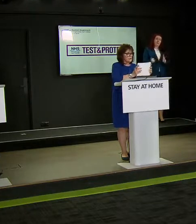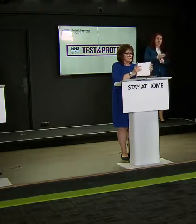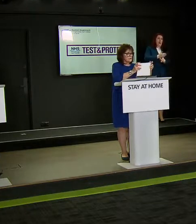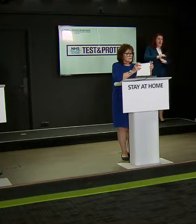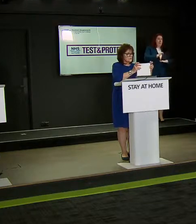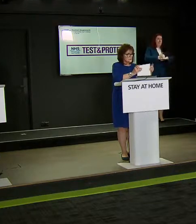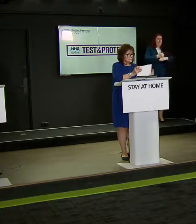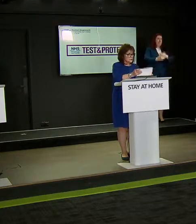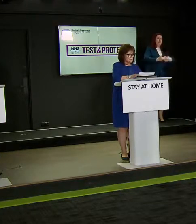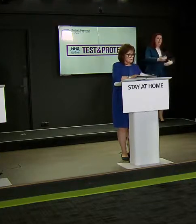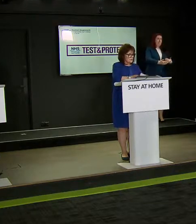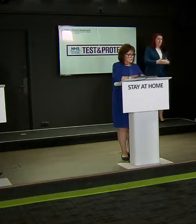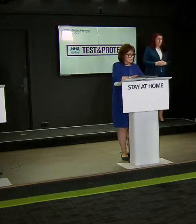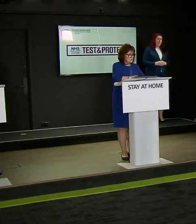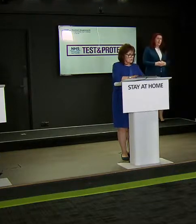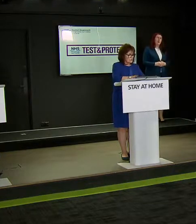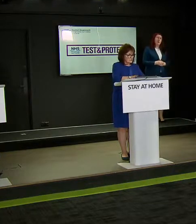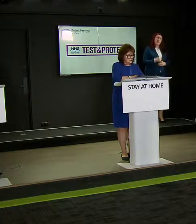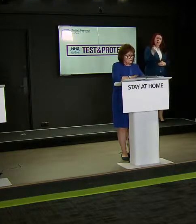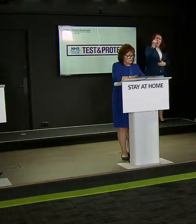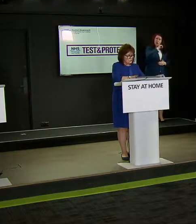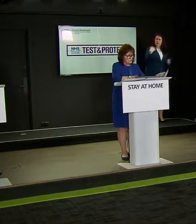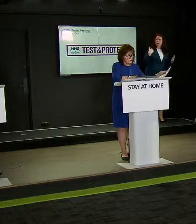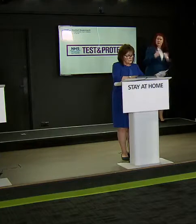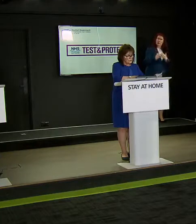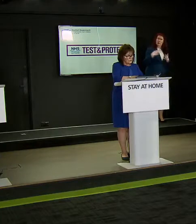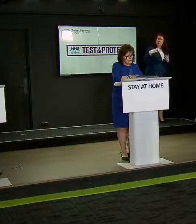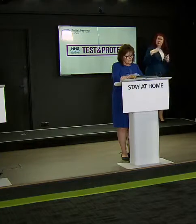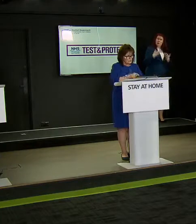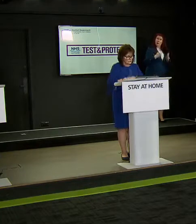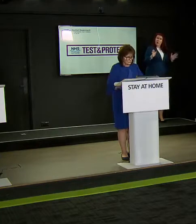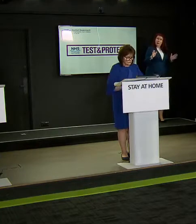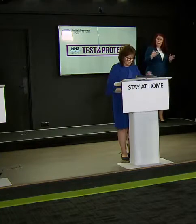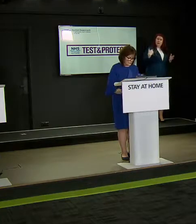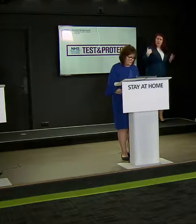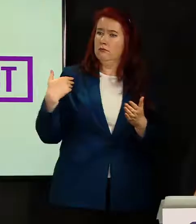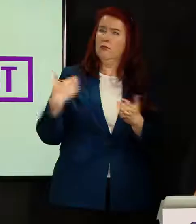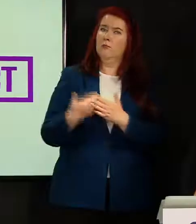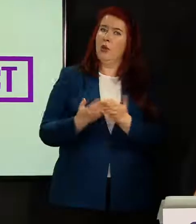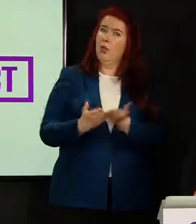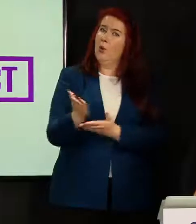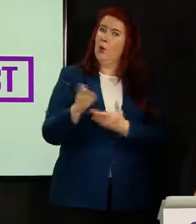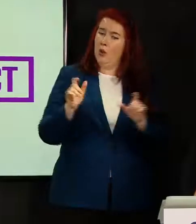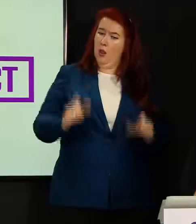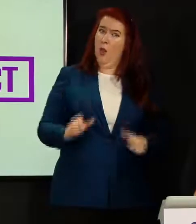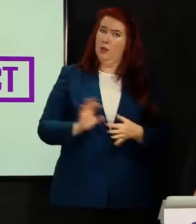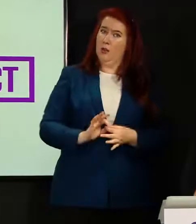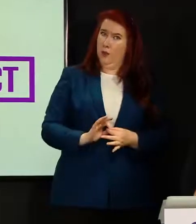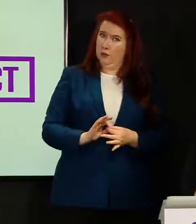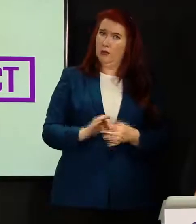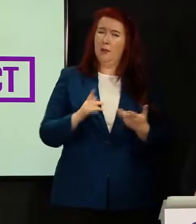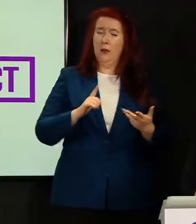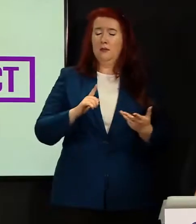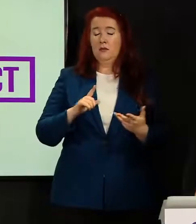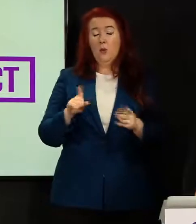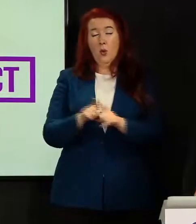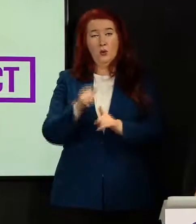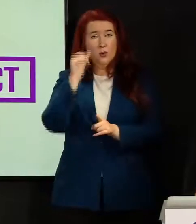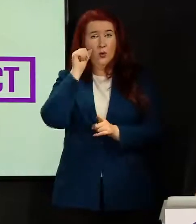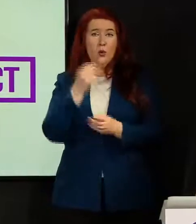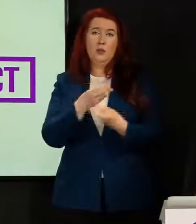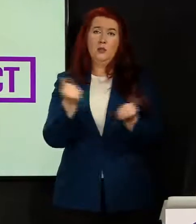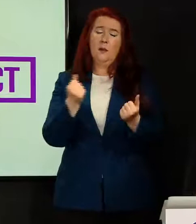Now, of course, we have been open for business over the past few months and during lockdown and have heard of both heartbreaking and